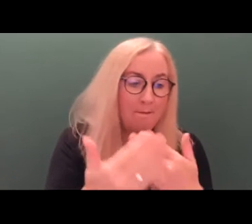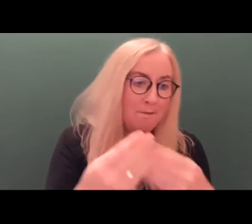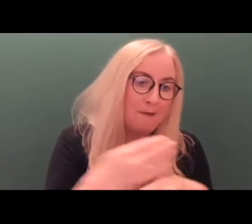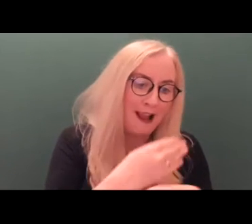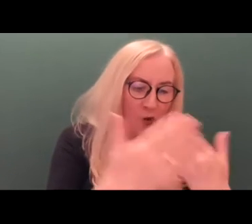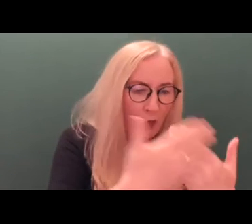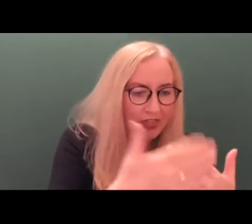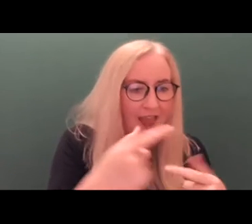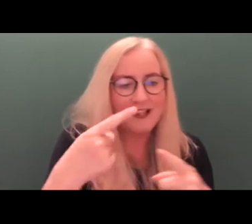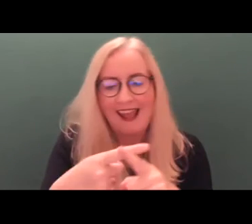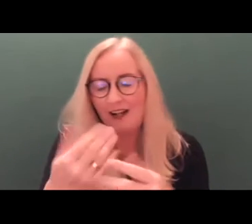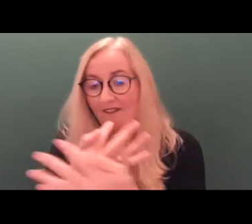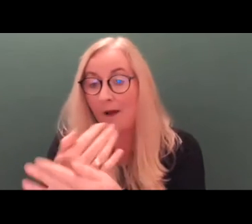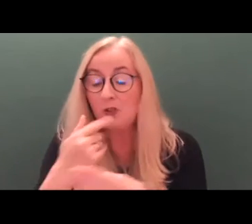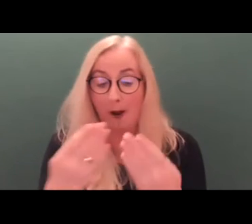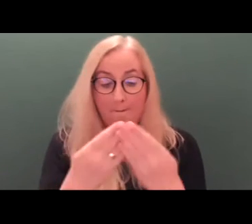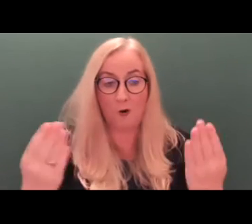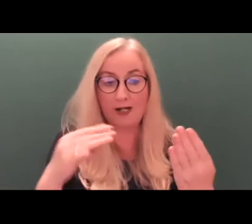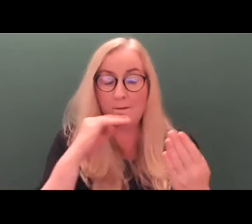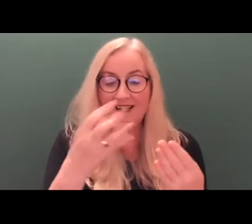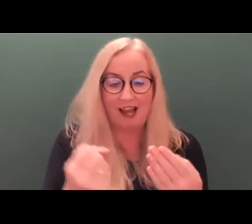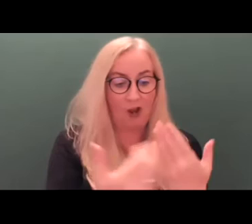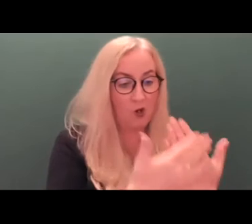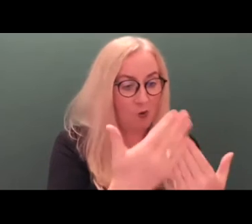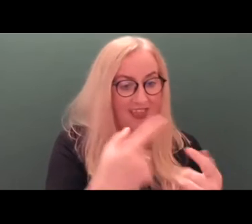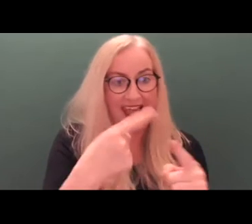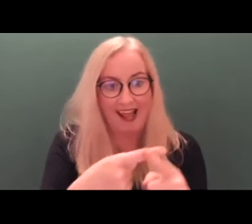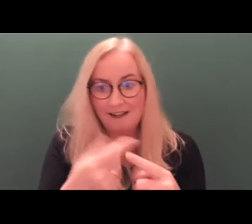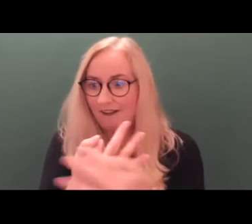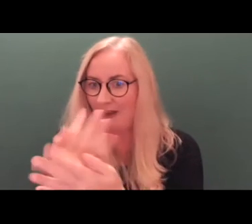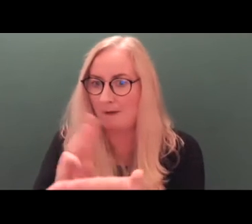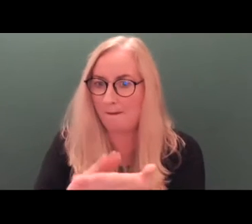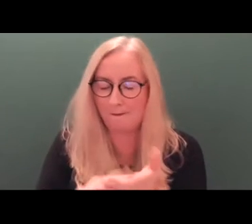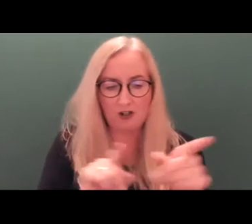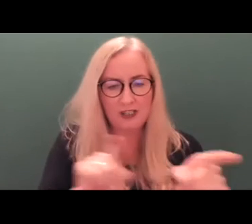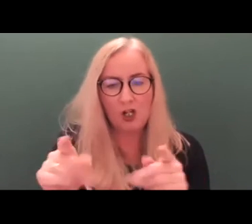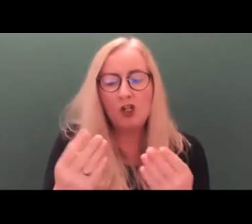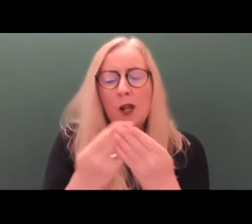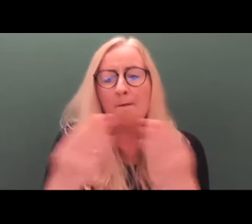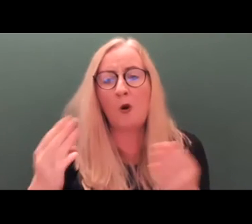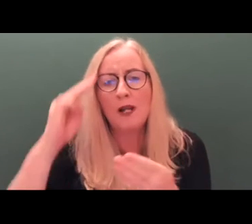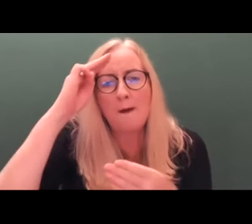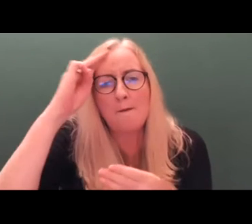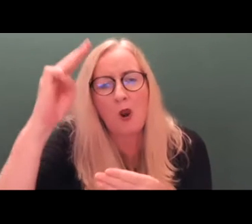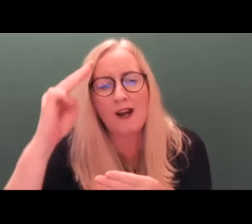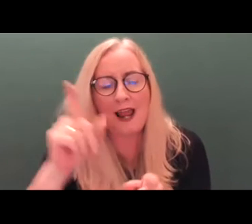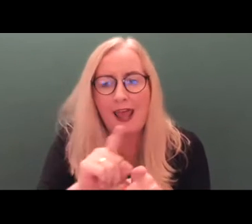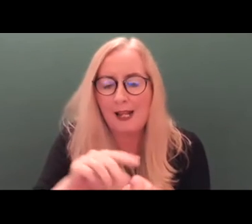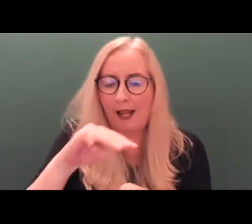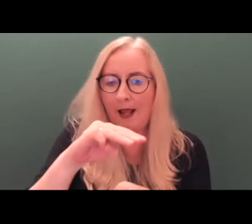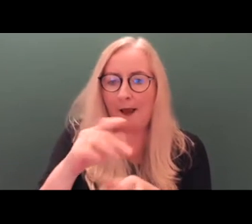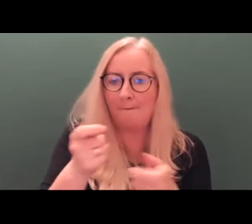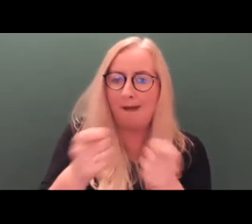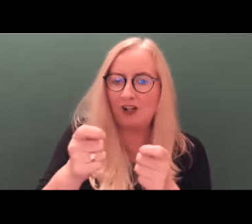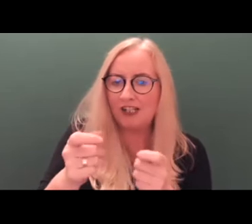which means that the board consists of users and family members. The board is the employer of the managing director and